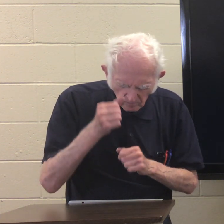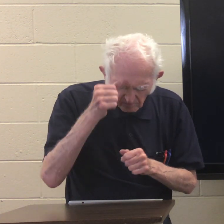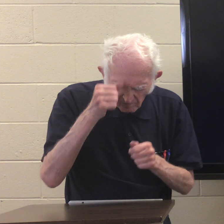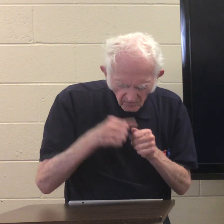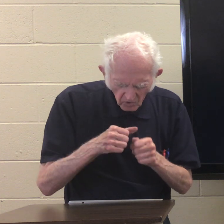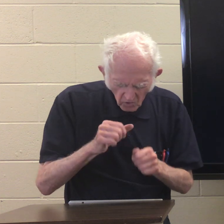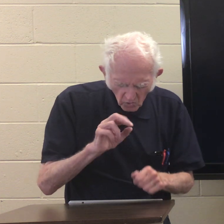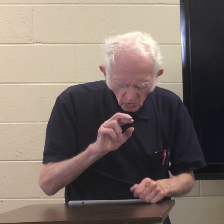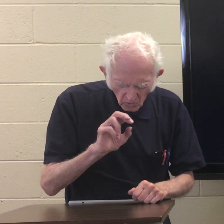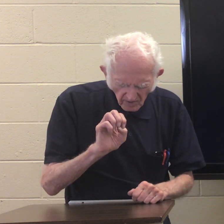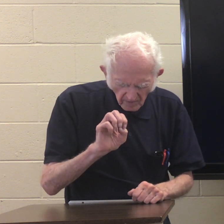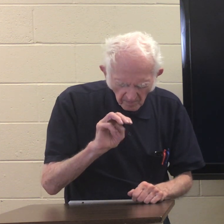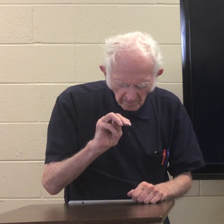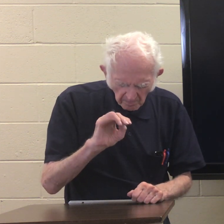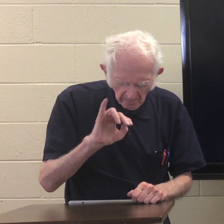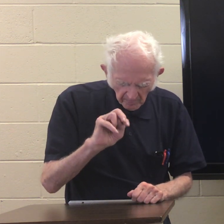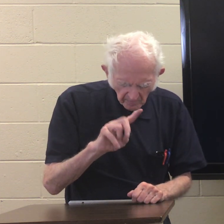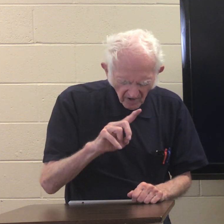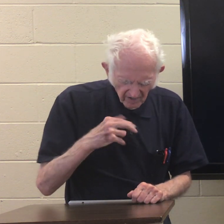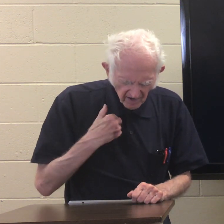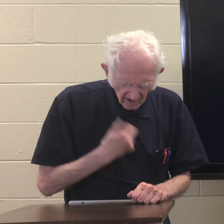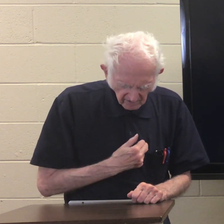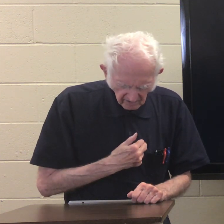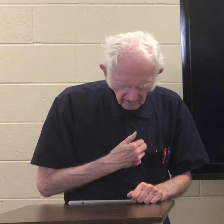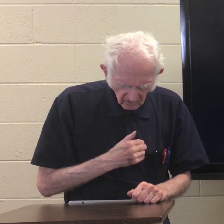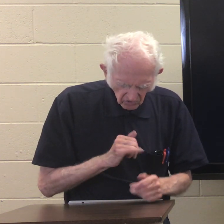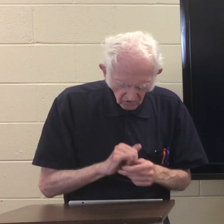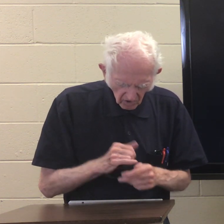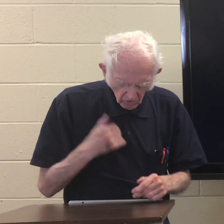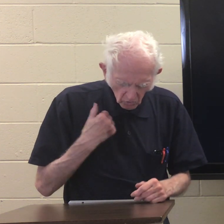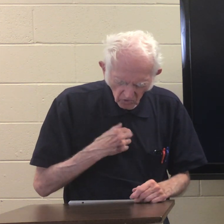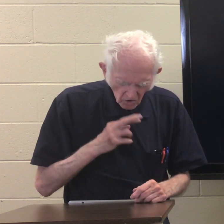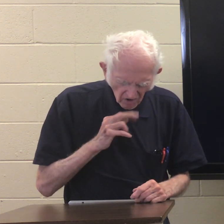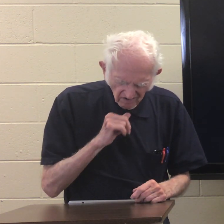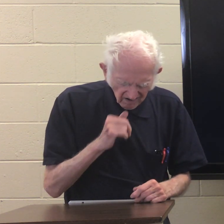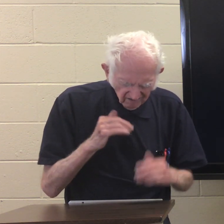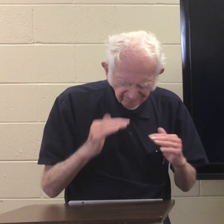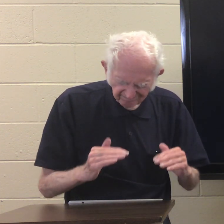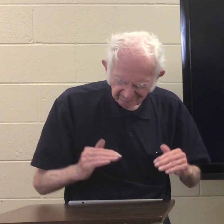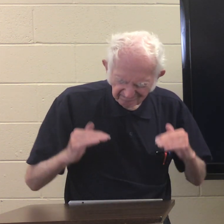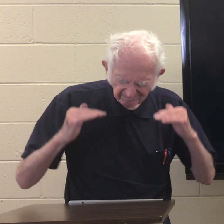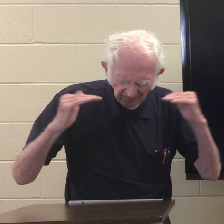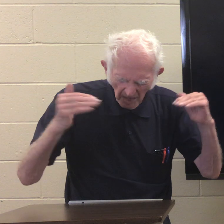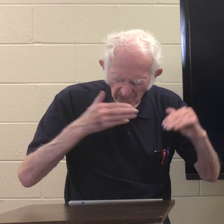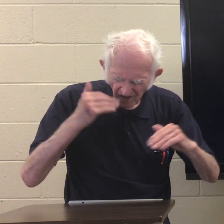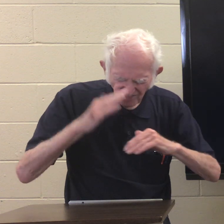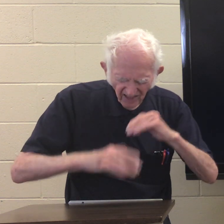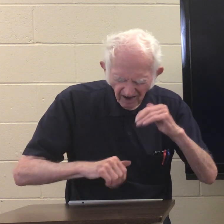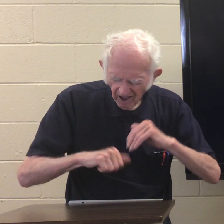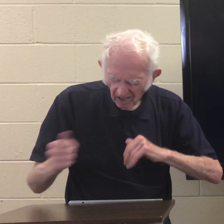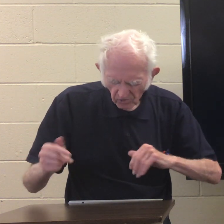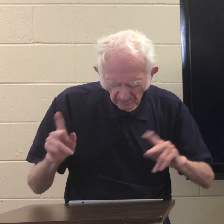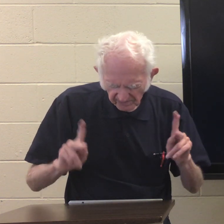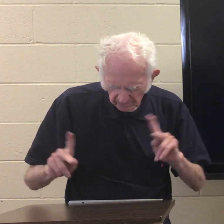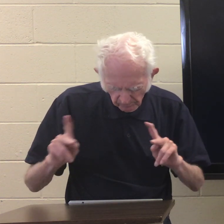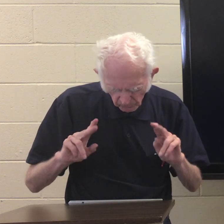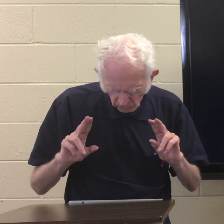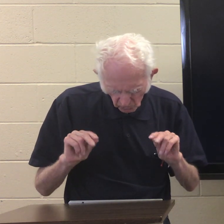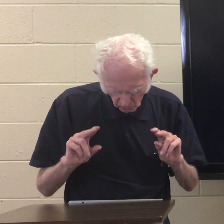help to remind us that we are not better than any other person